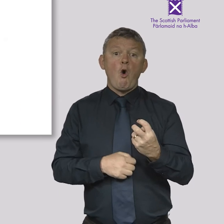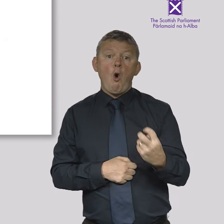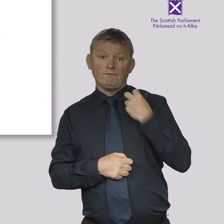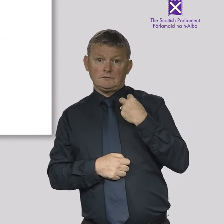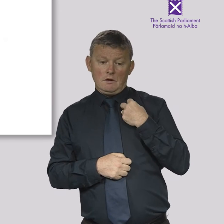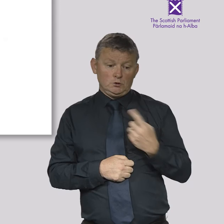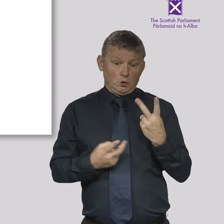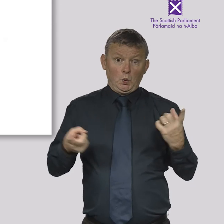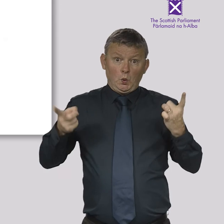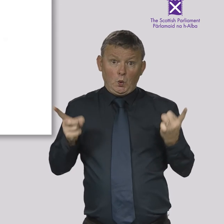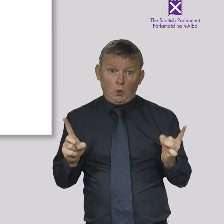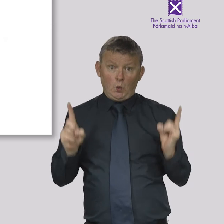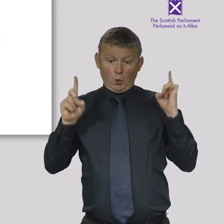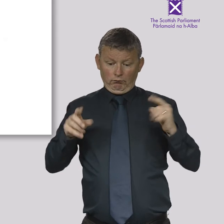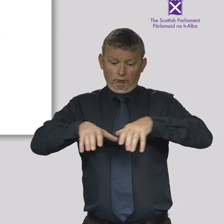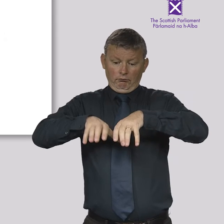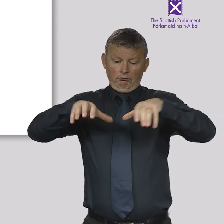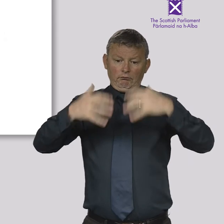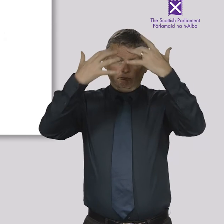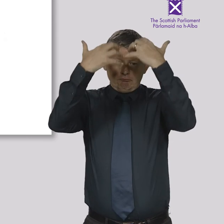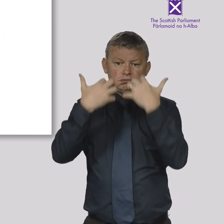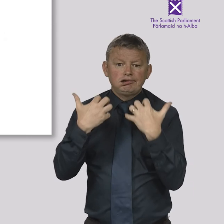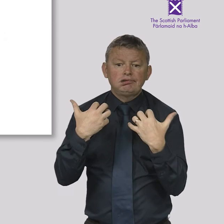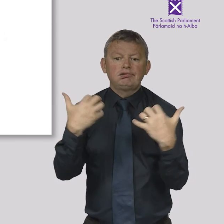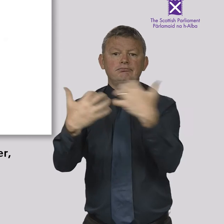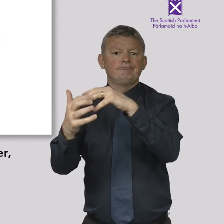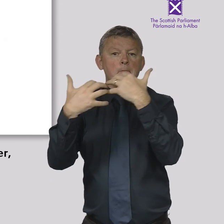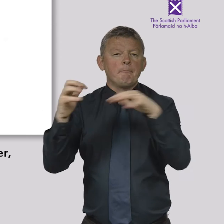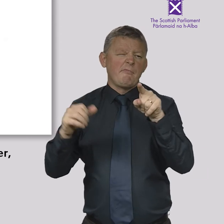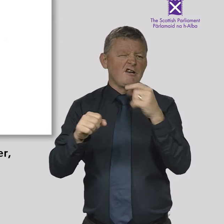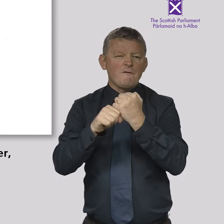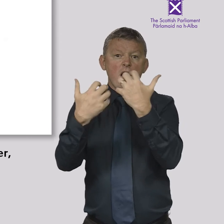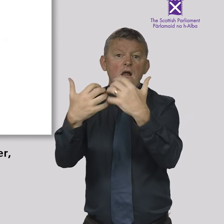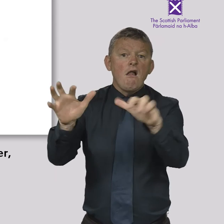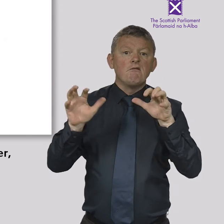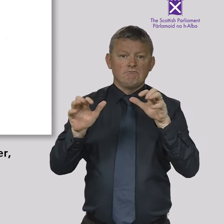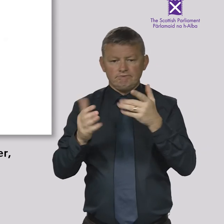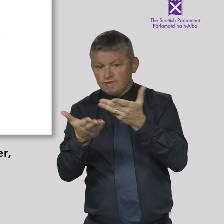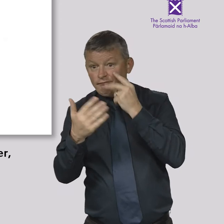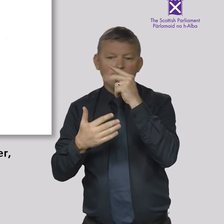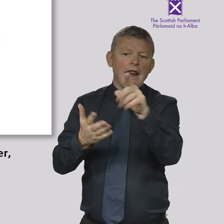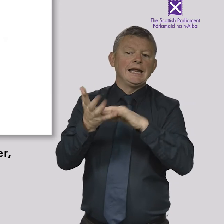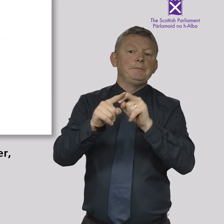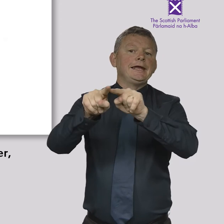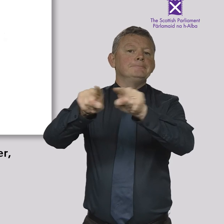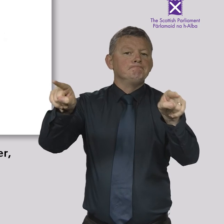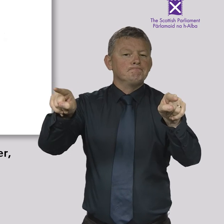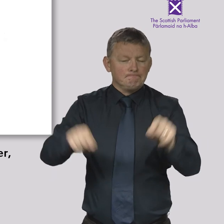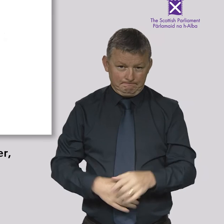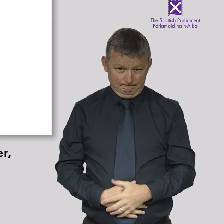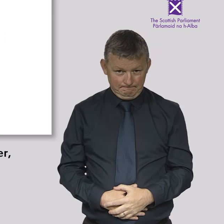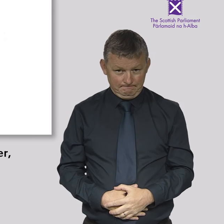The presiding officer, or a deputy presiding officer, sits at a desk at the front of the chamber, facing the other